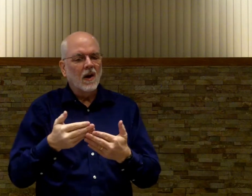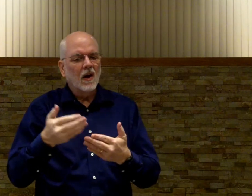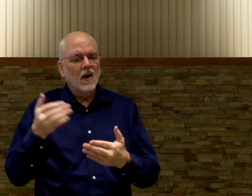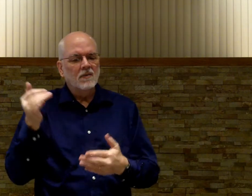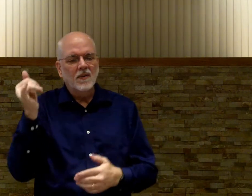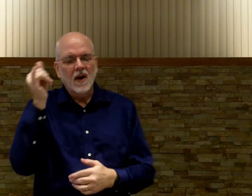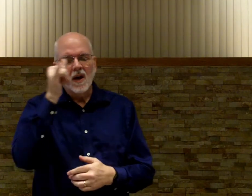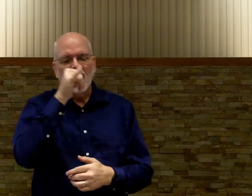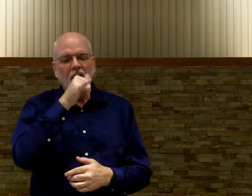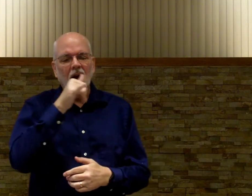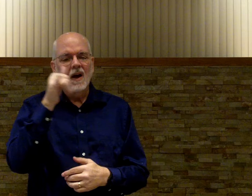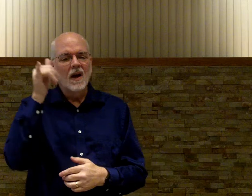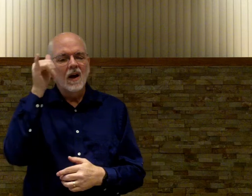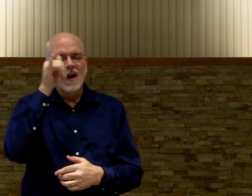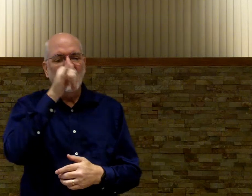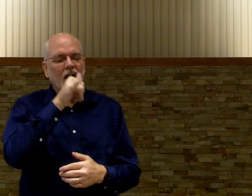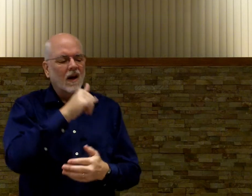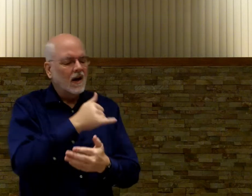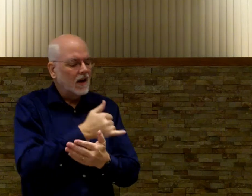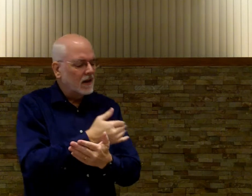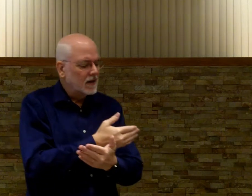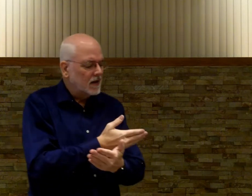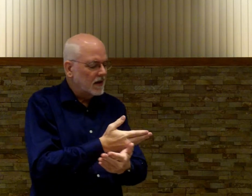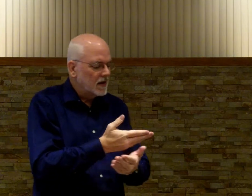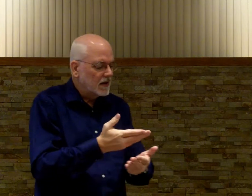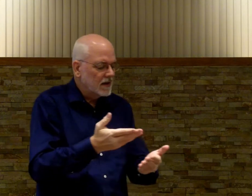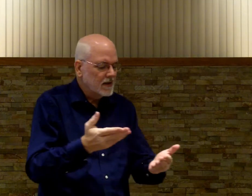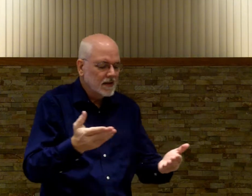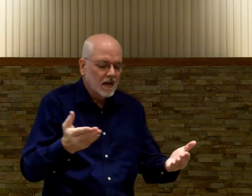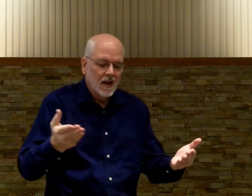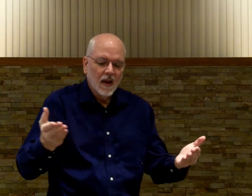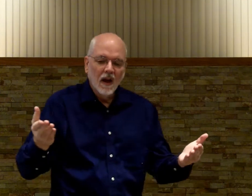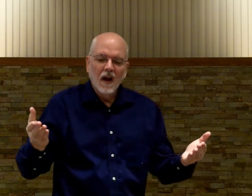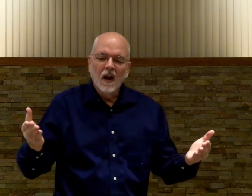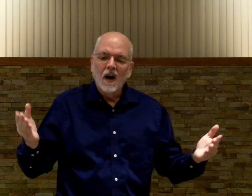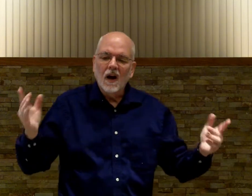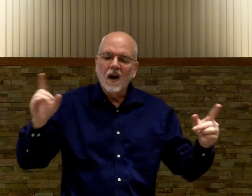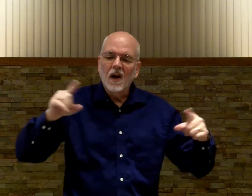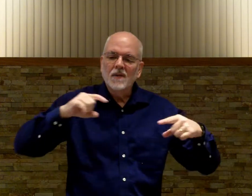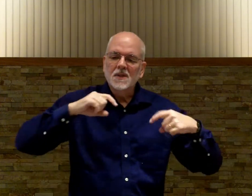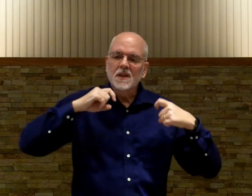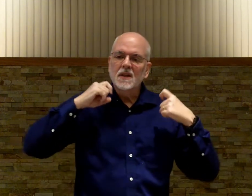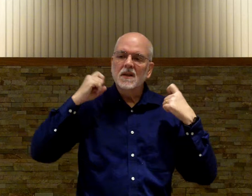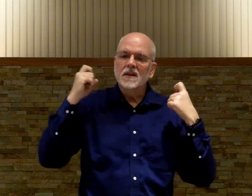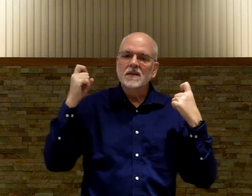follies of sin,